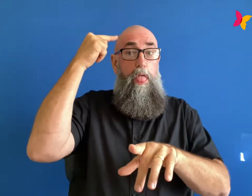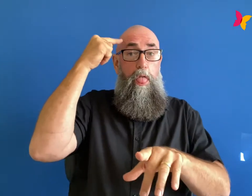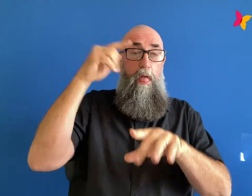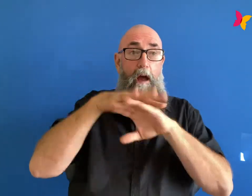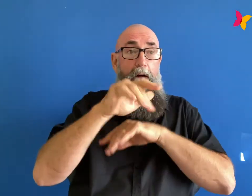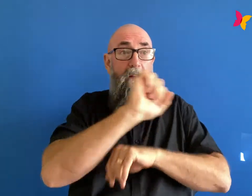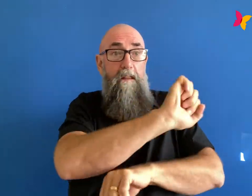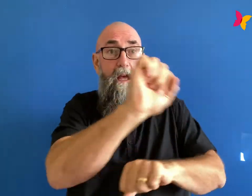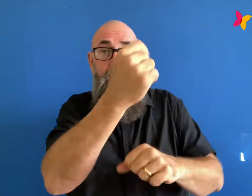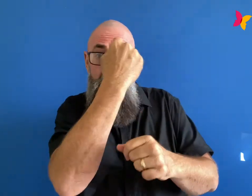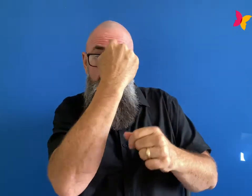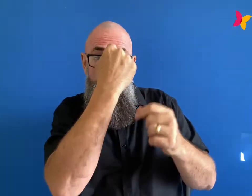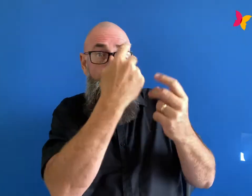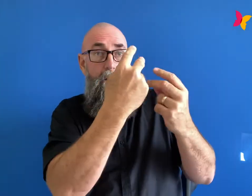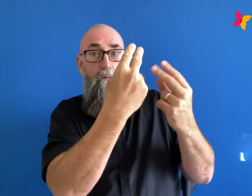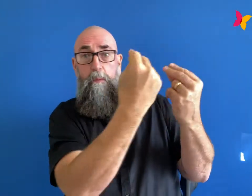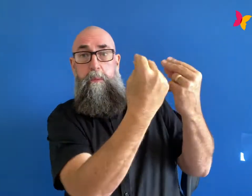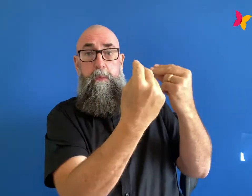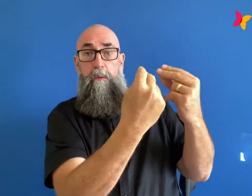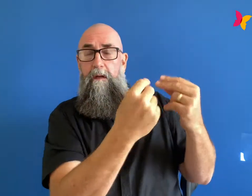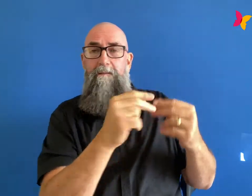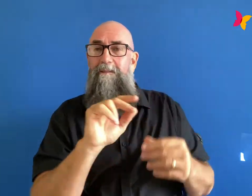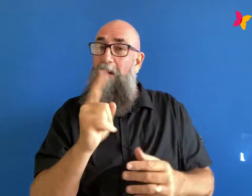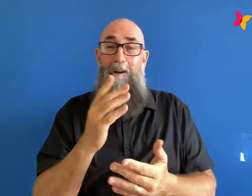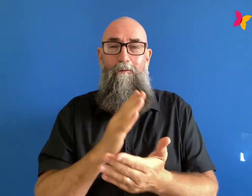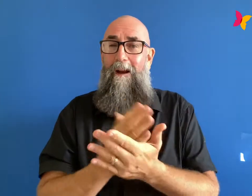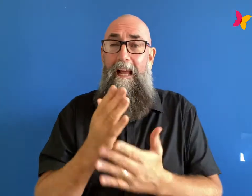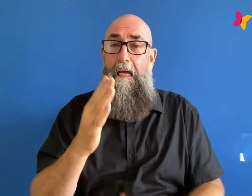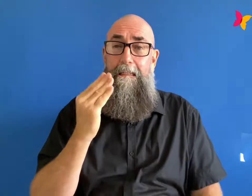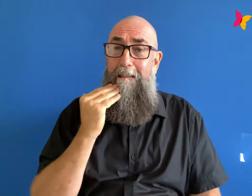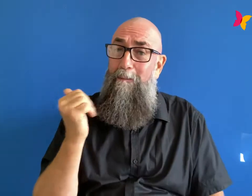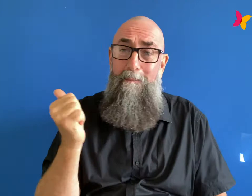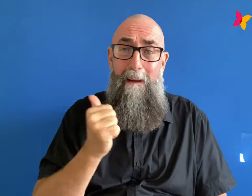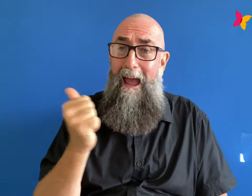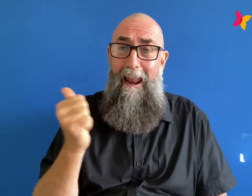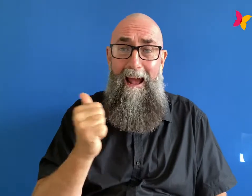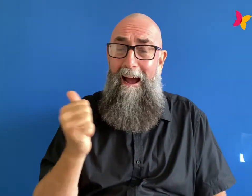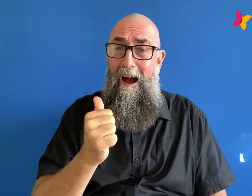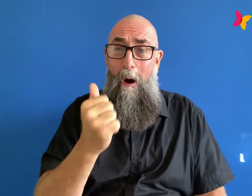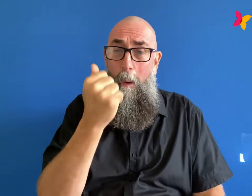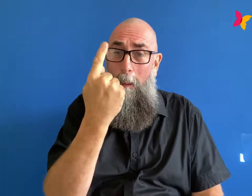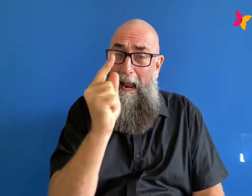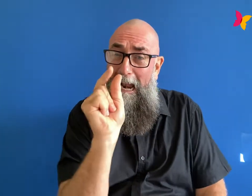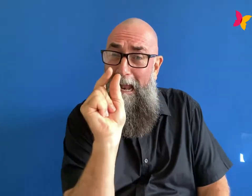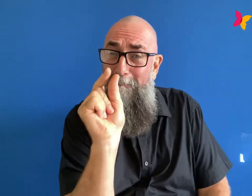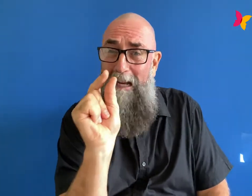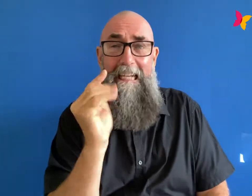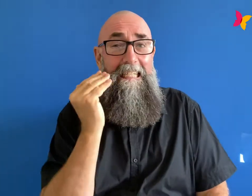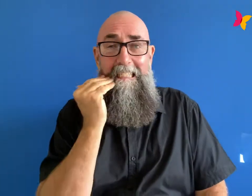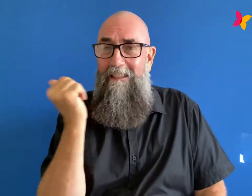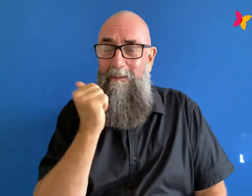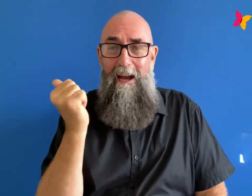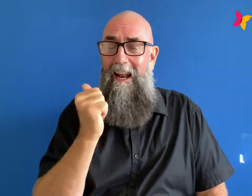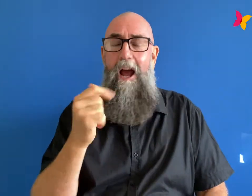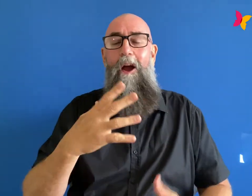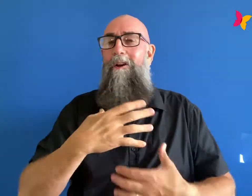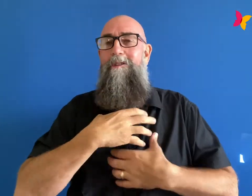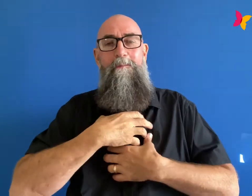all just fed away i was like that does not matter one bit like life goes so much further beyond your time at school